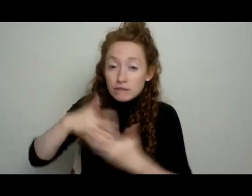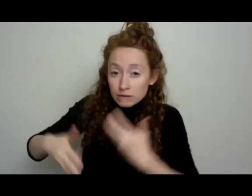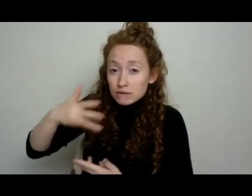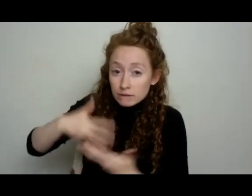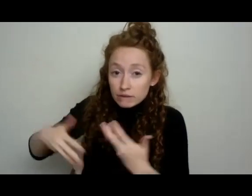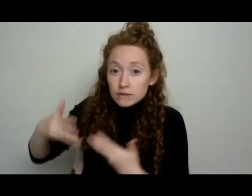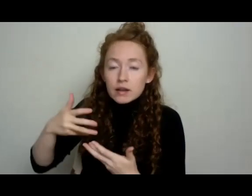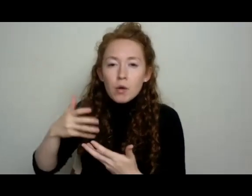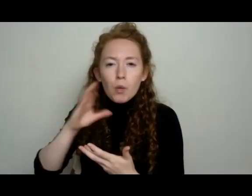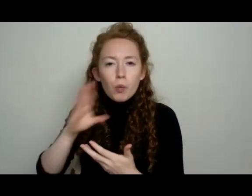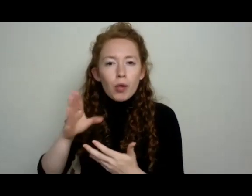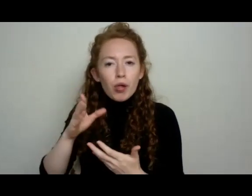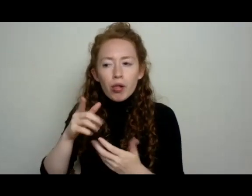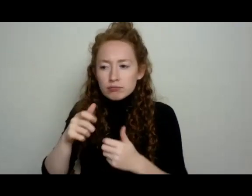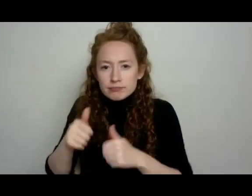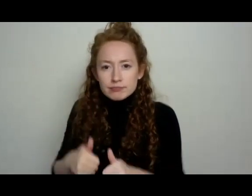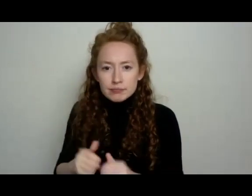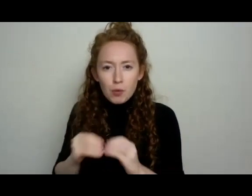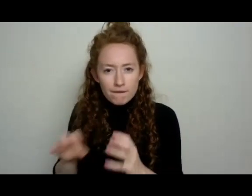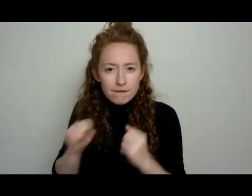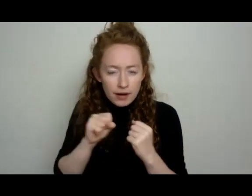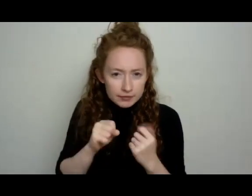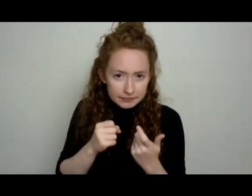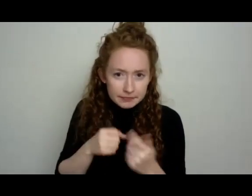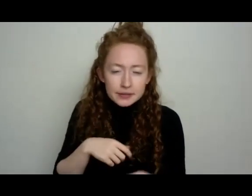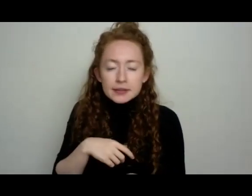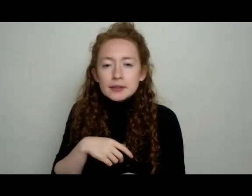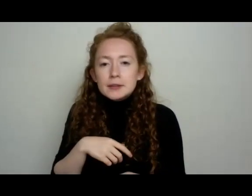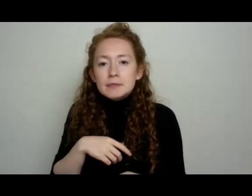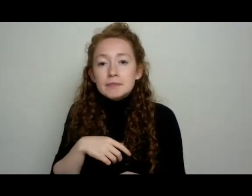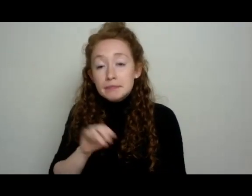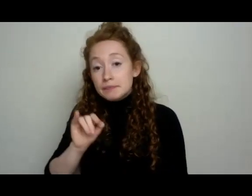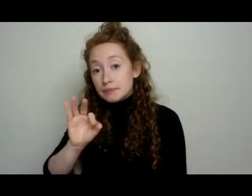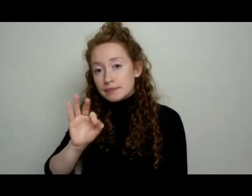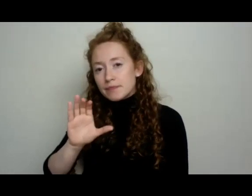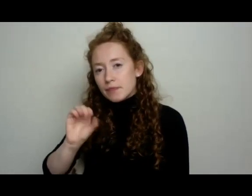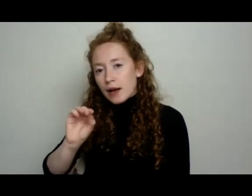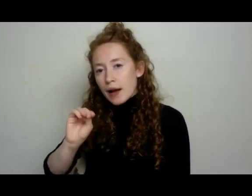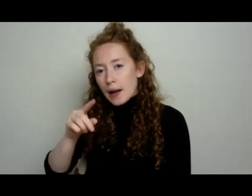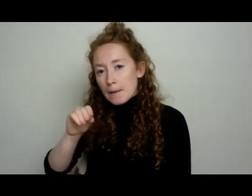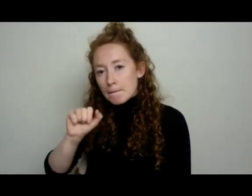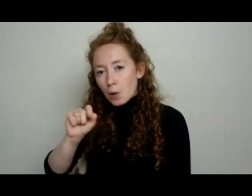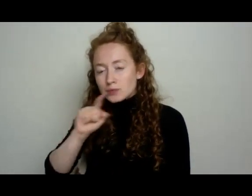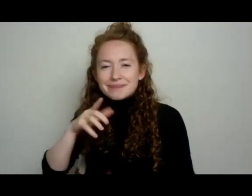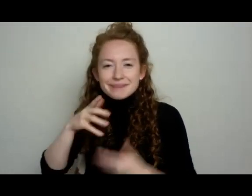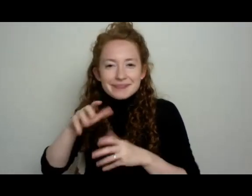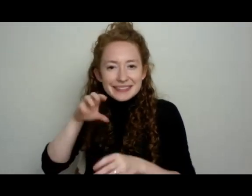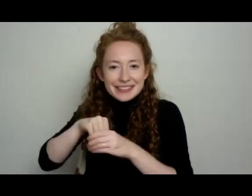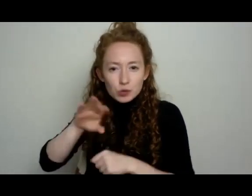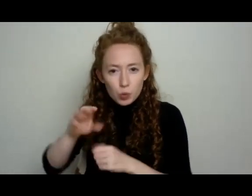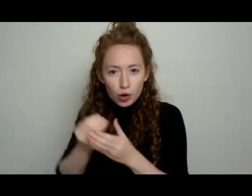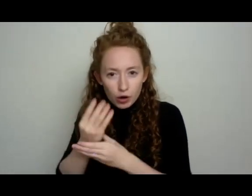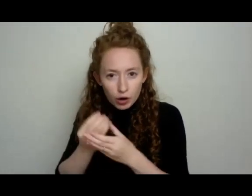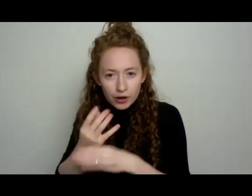they can die often. But here's the thing. If your compost is embedded right there in your garden, that can